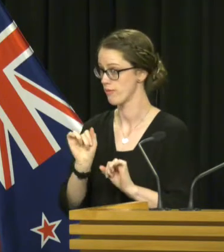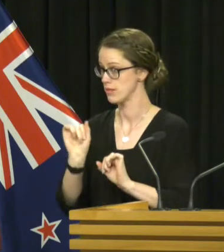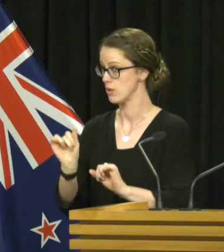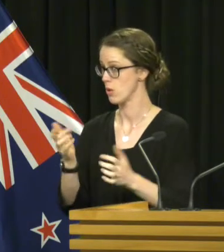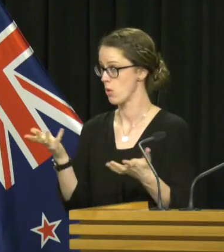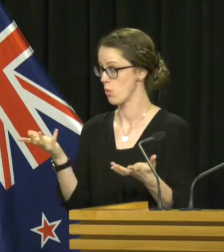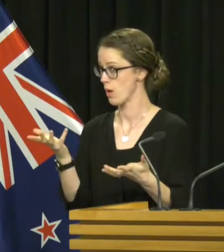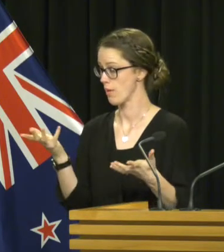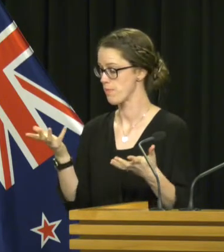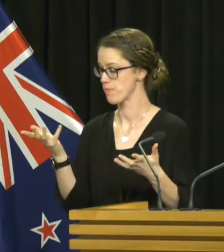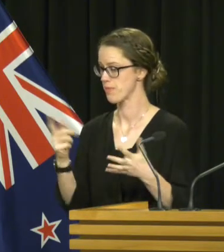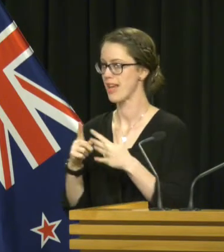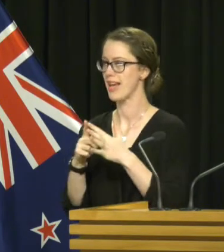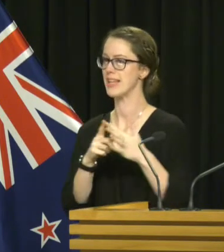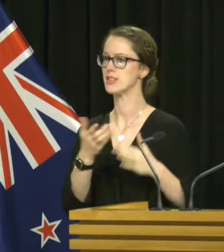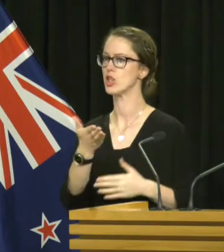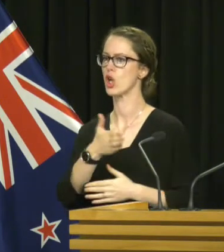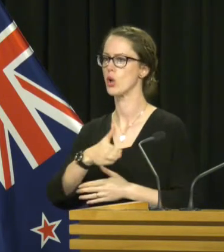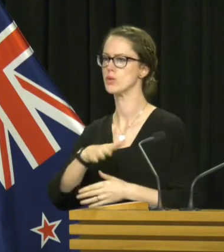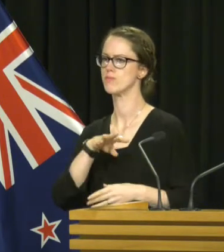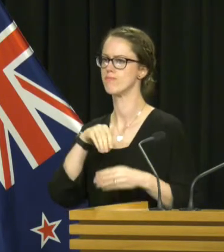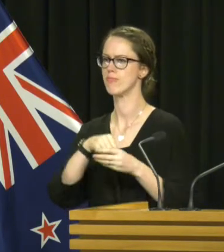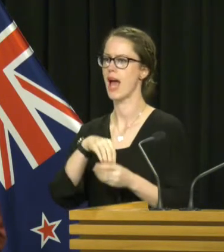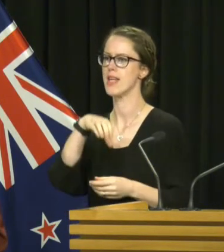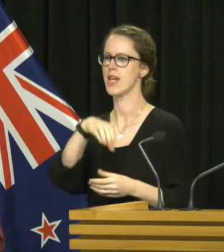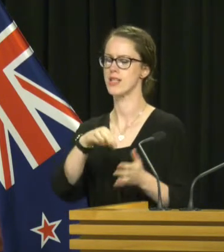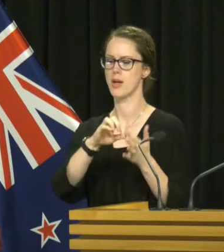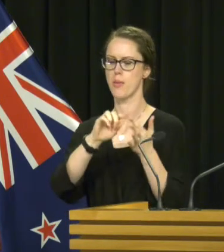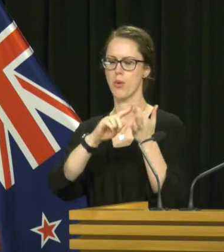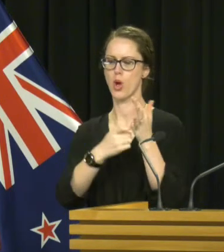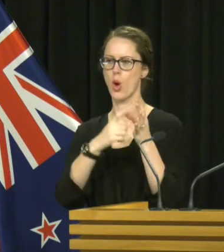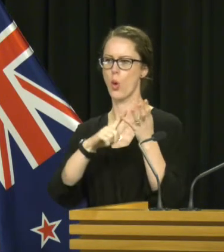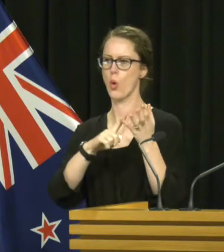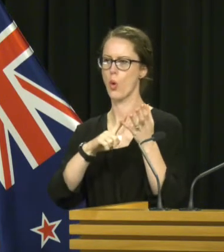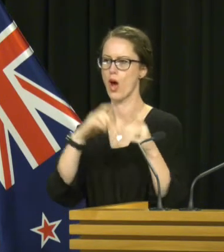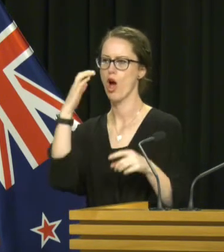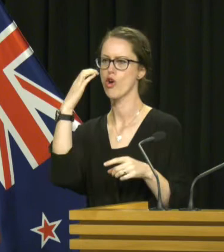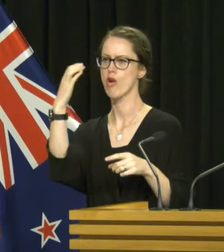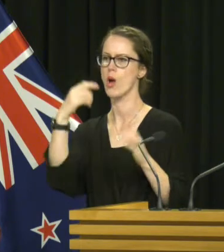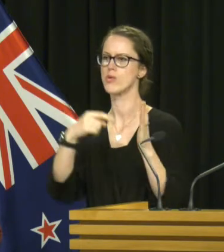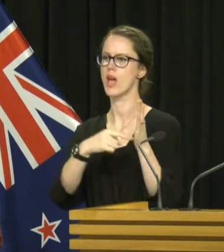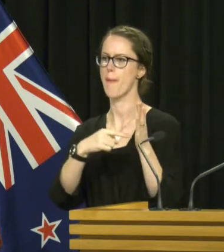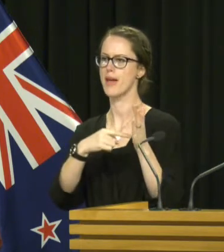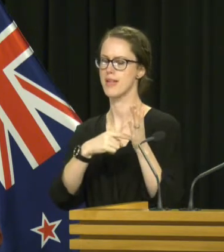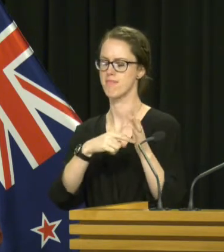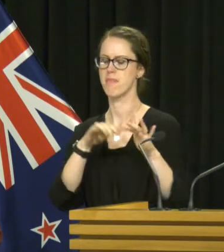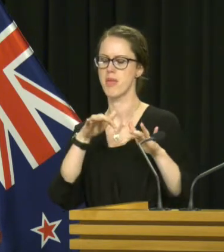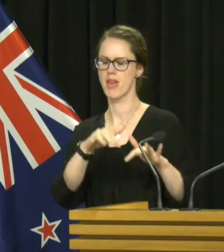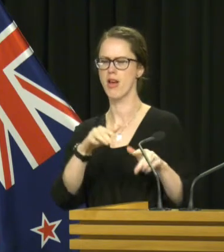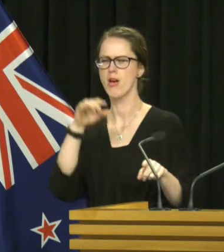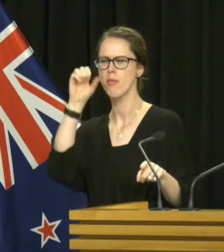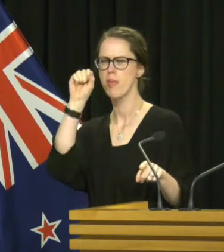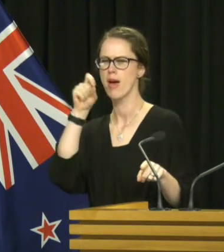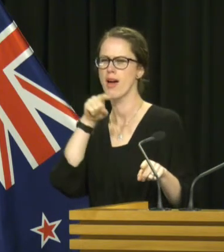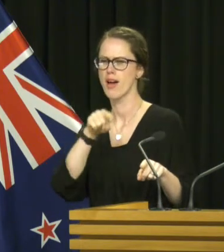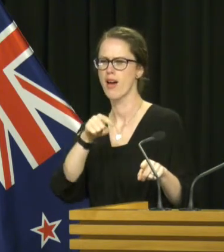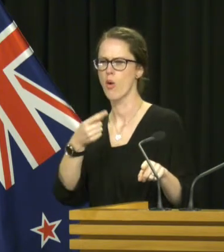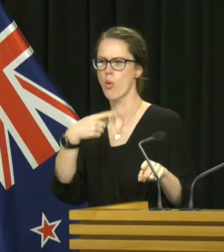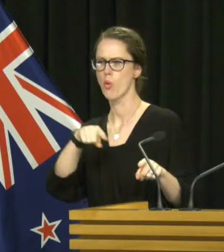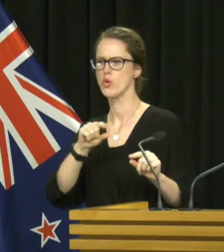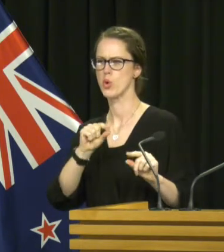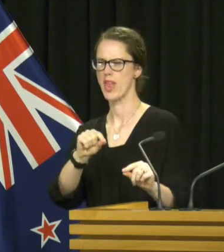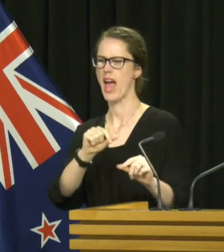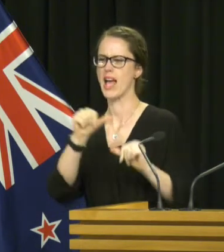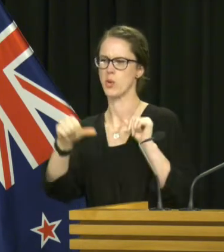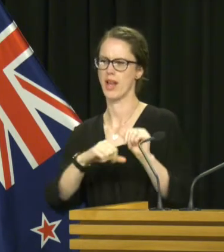the east coast as part of the Ngāti Perō Crown Tau Mata. You might recall that's something we undertake